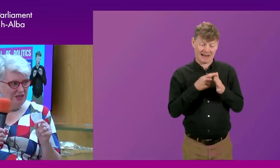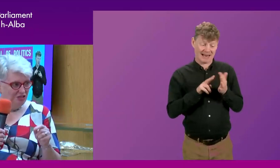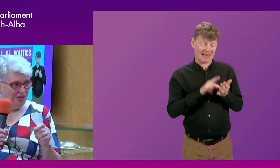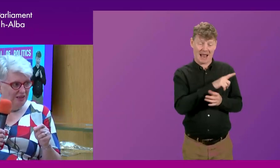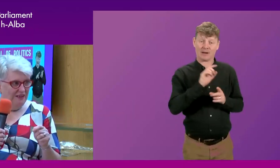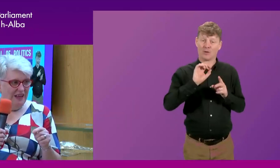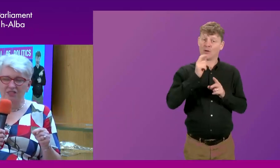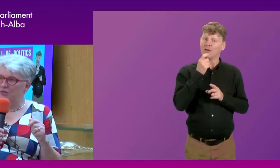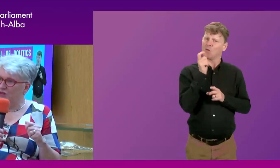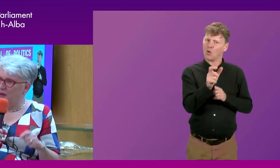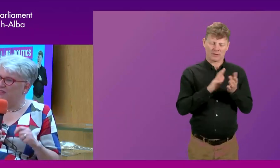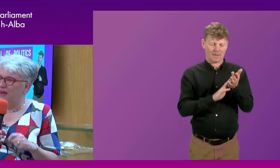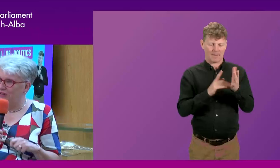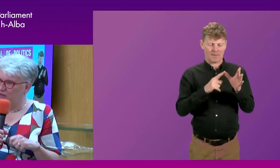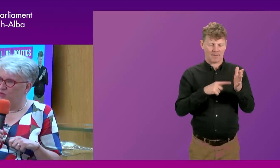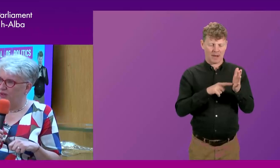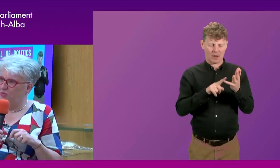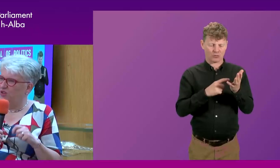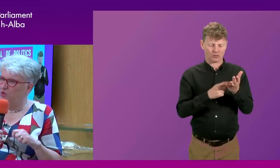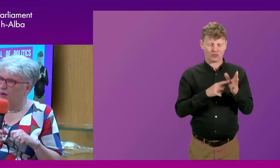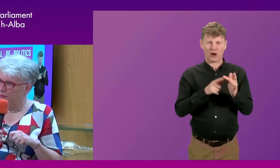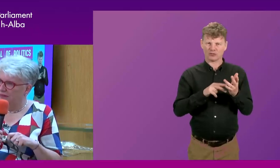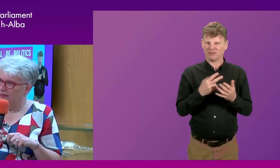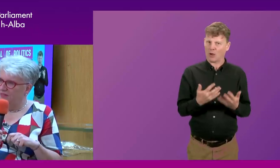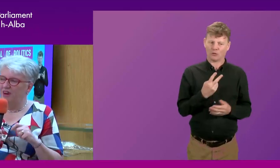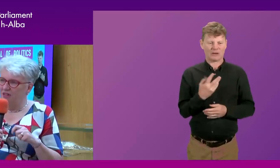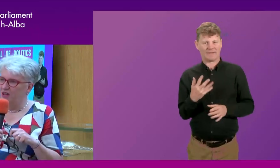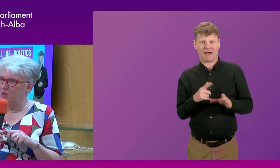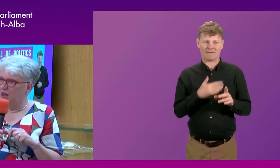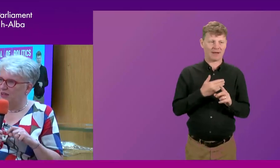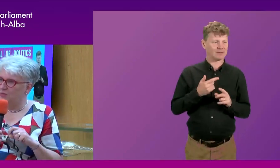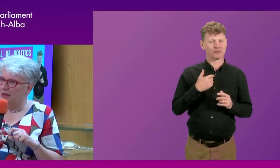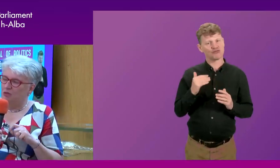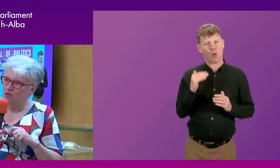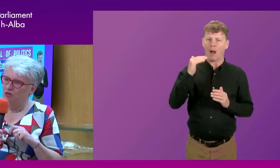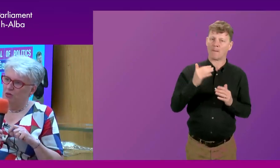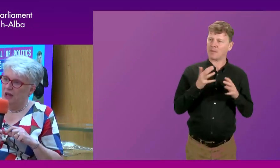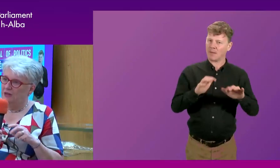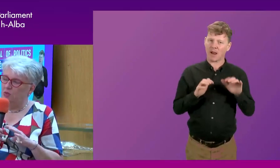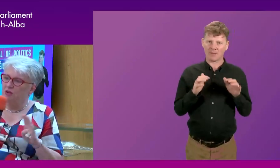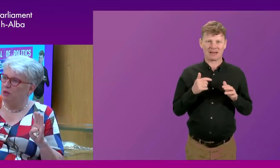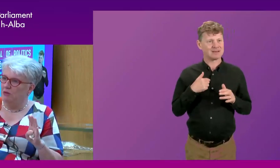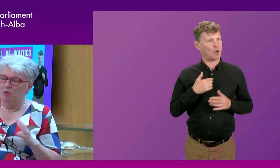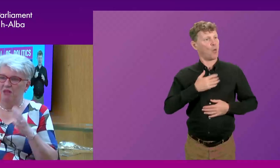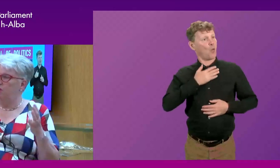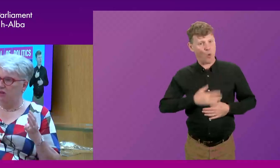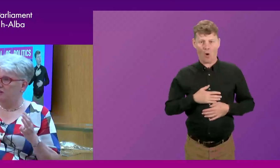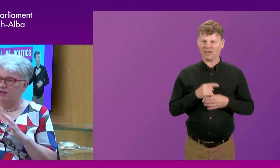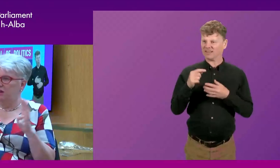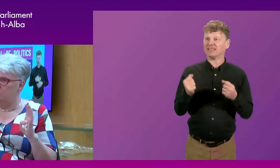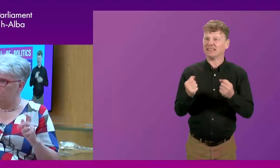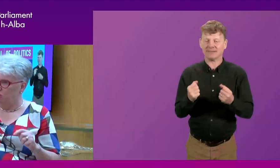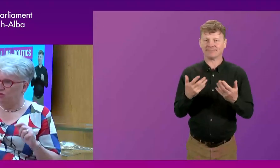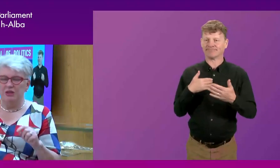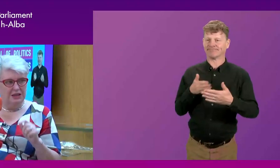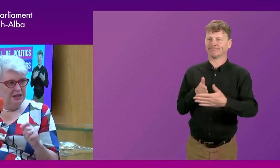maturation. I think we're 25 years old now. We're grown up. There are things we would like to be able to do that we can't, whether we're within the United